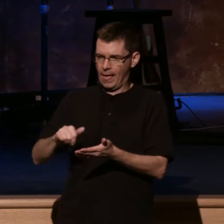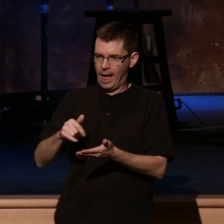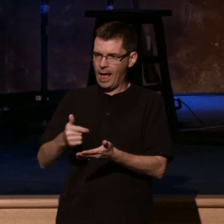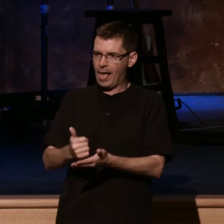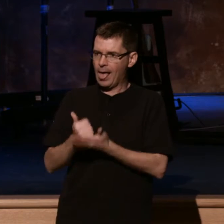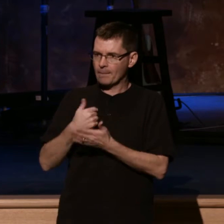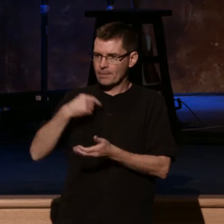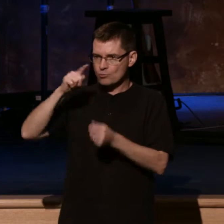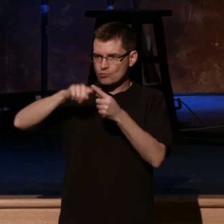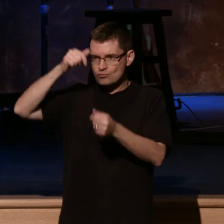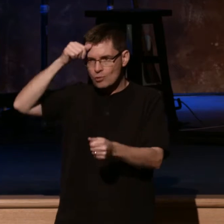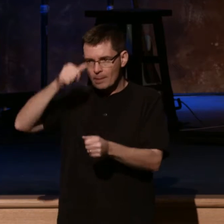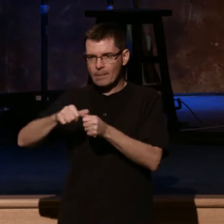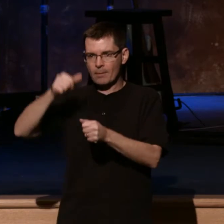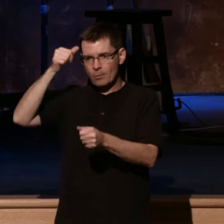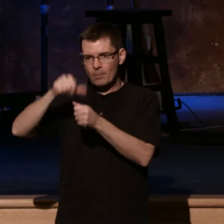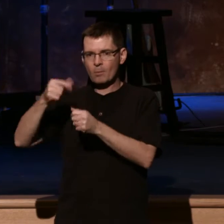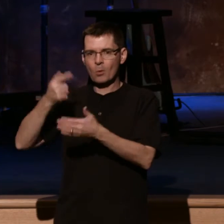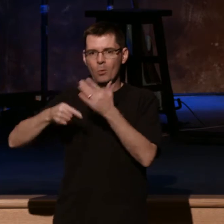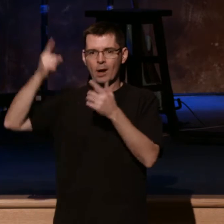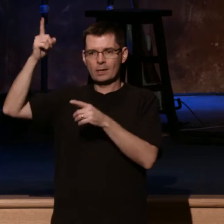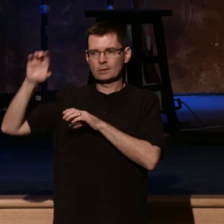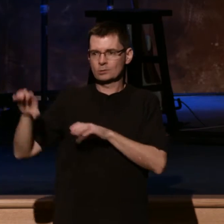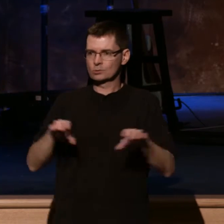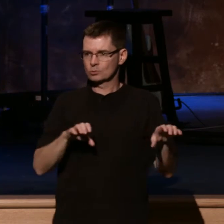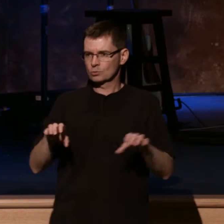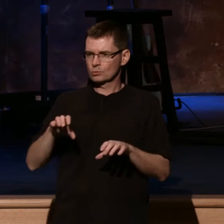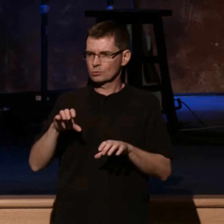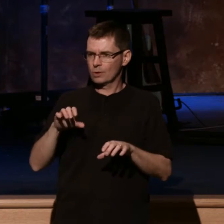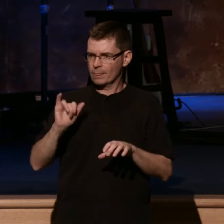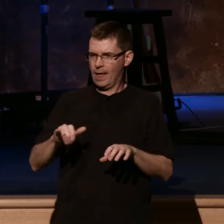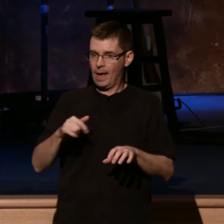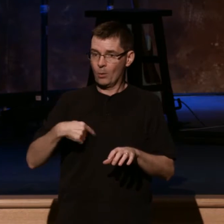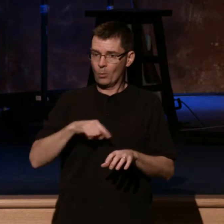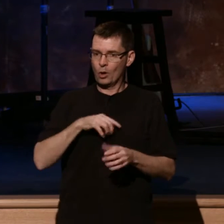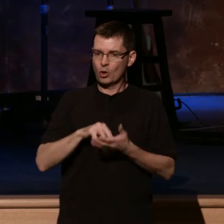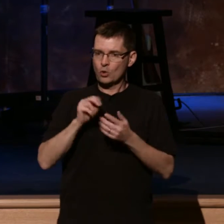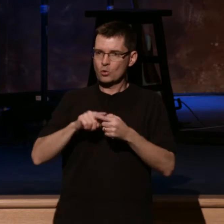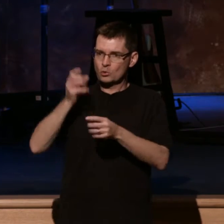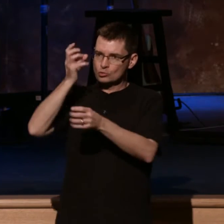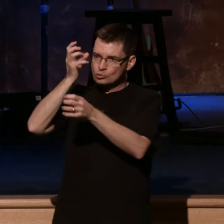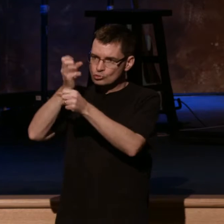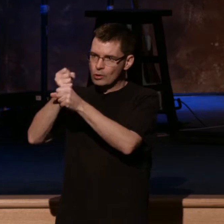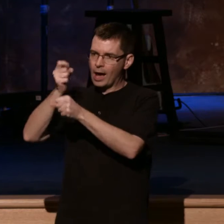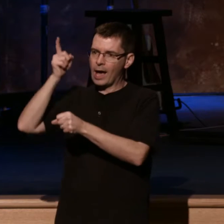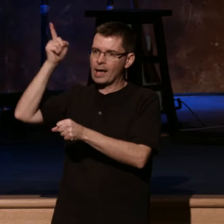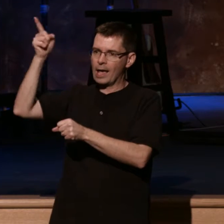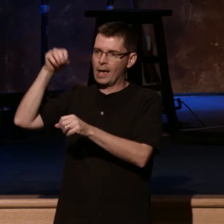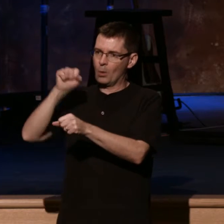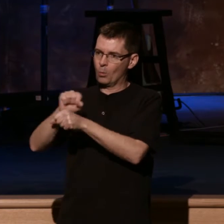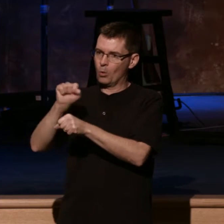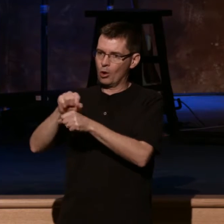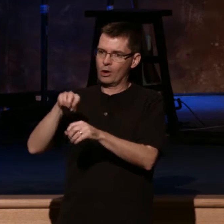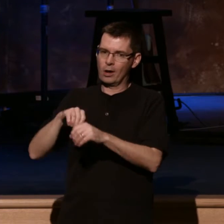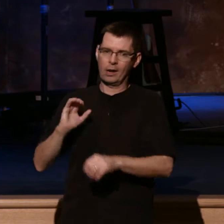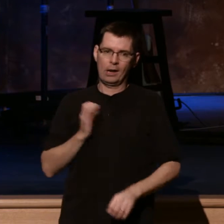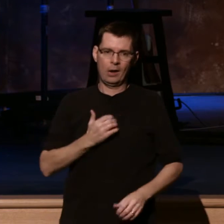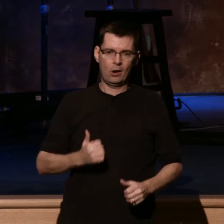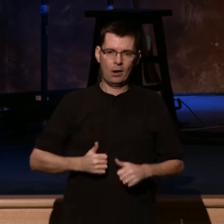now, a month from now, three months from now, and trust those great moments because God works in our lives so that we can look back to